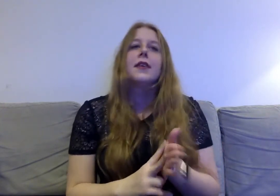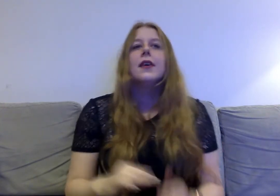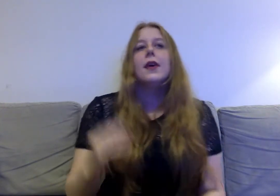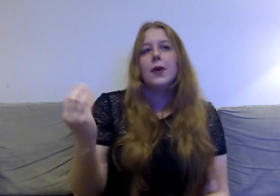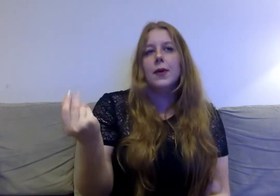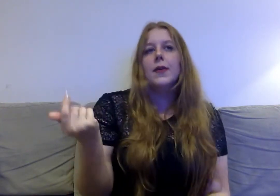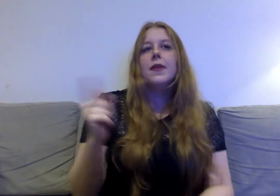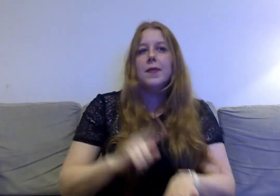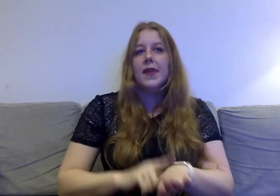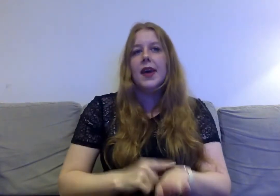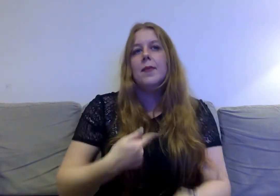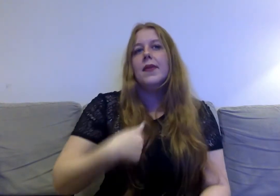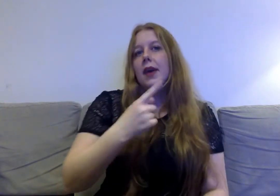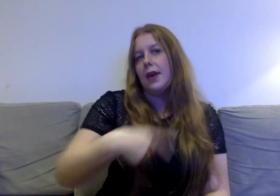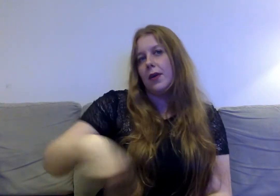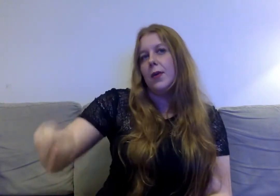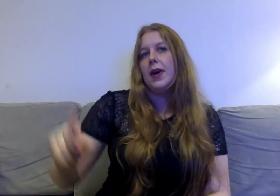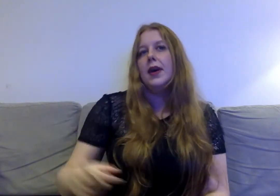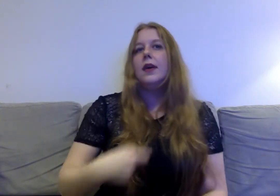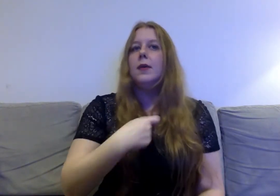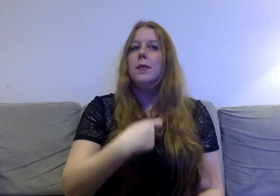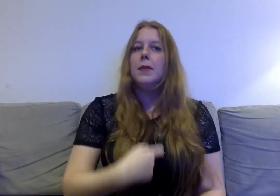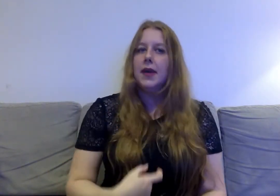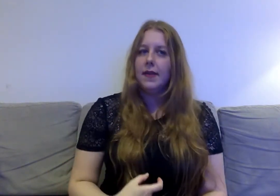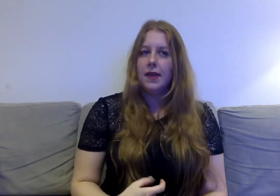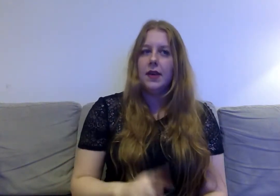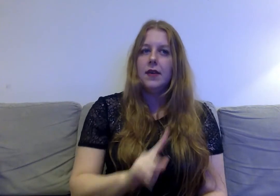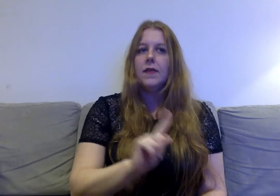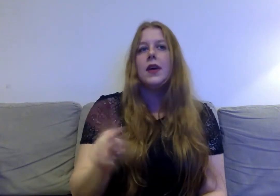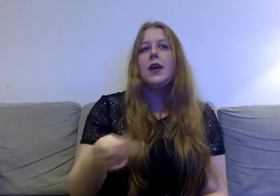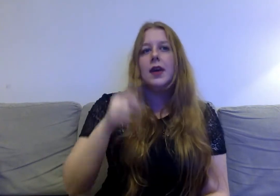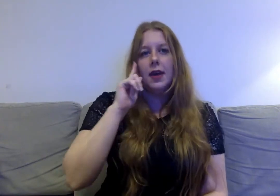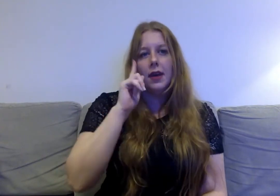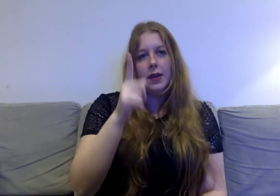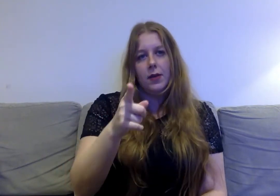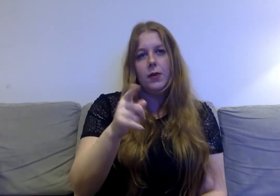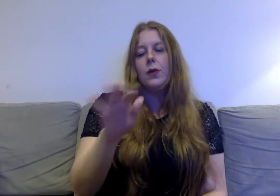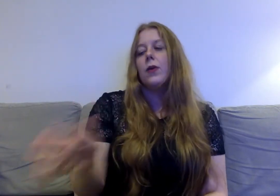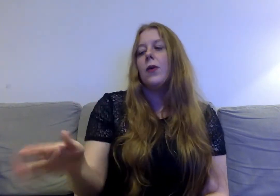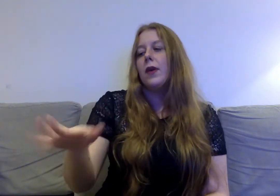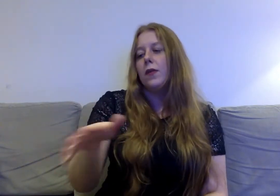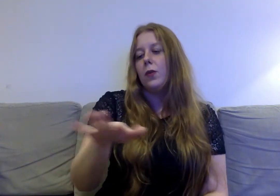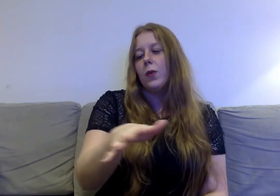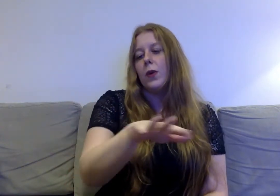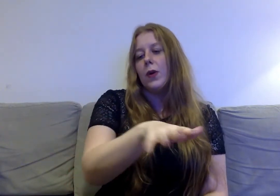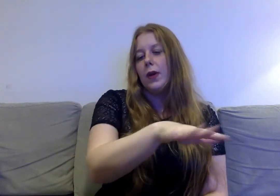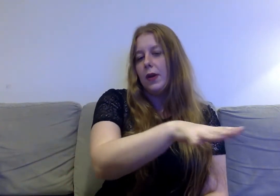Well, sometimes I go out by myself And I look across the border